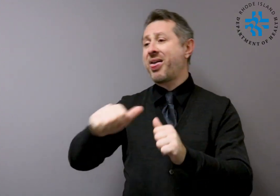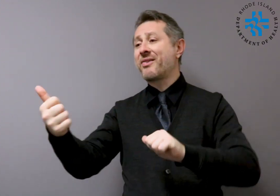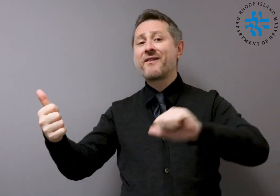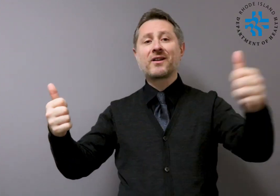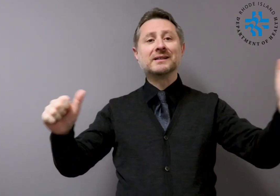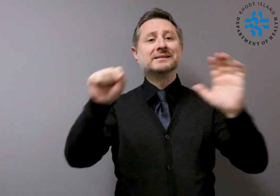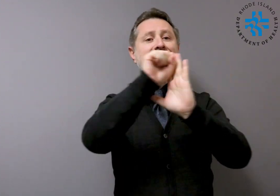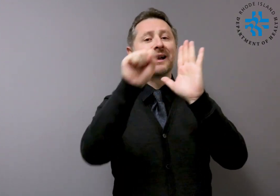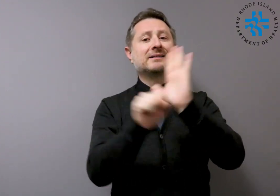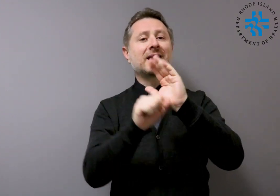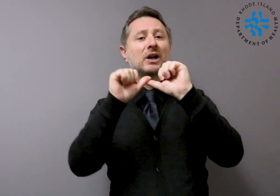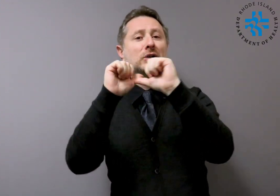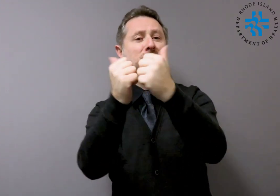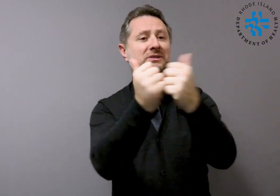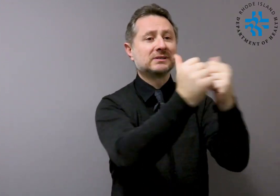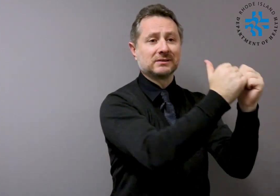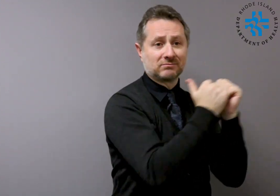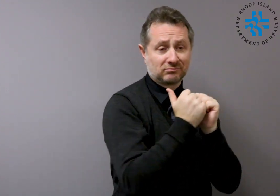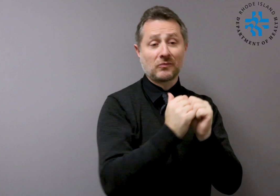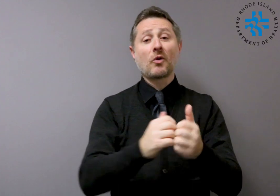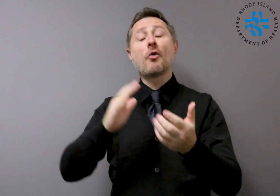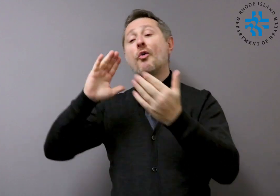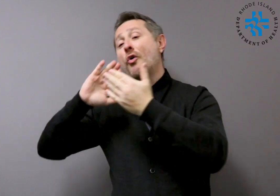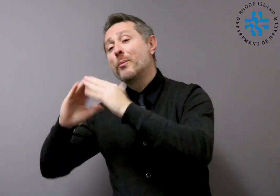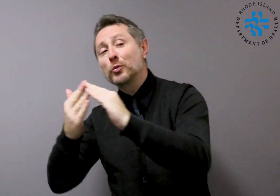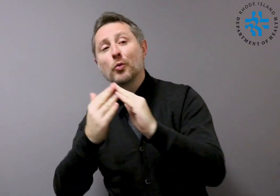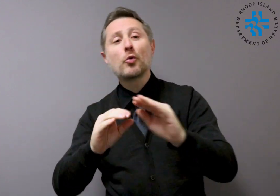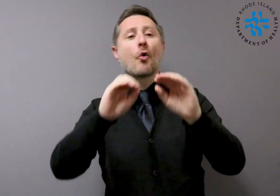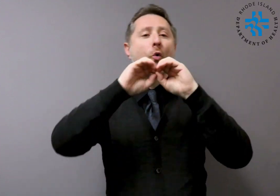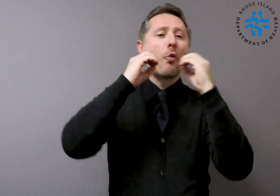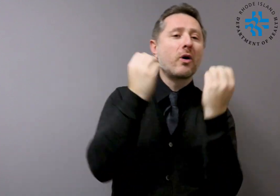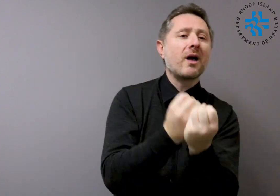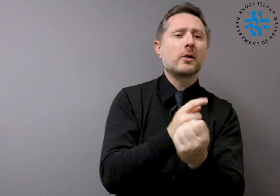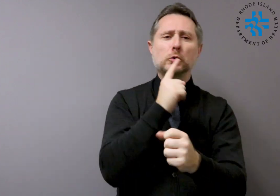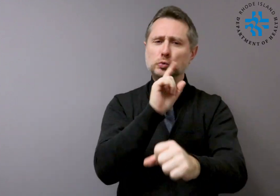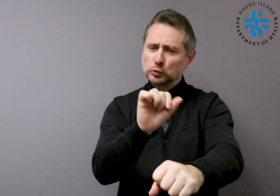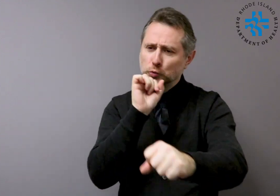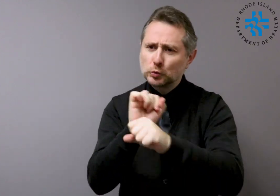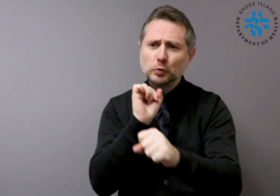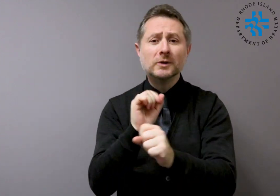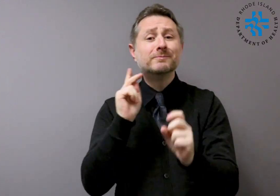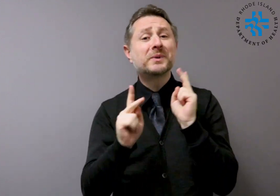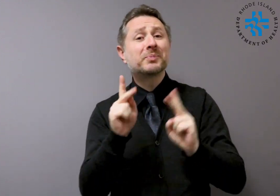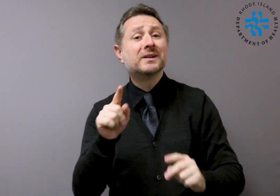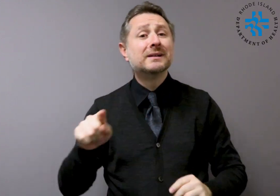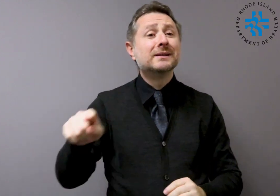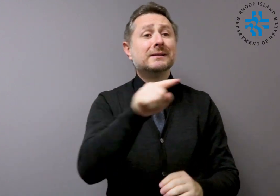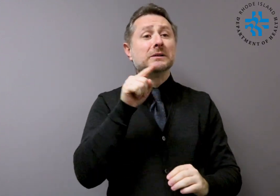understand the self-monitoring guidance and have guidance on how to seek medical care if it is needed.